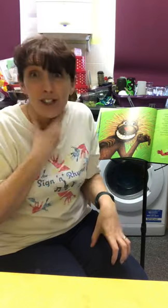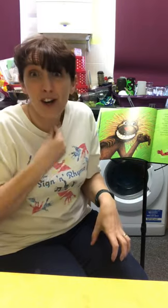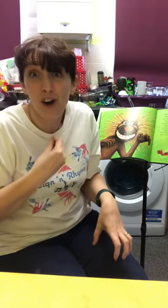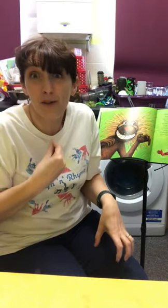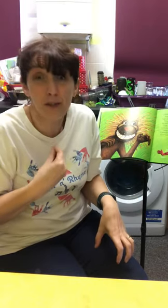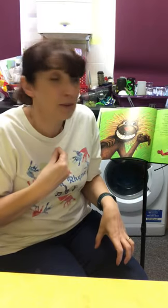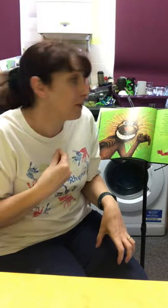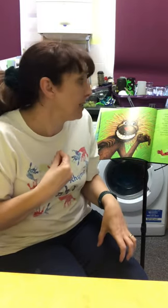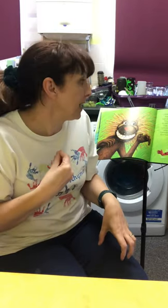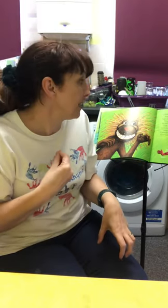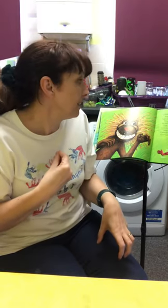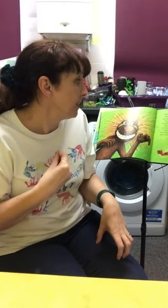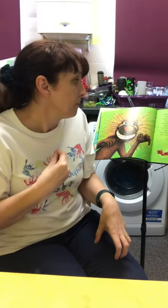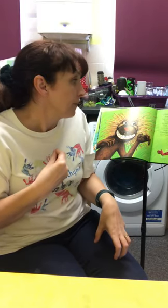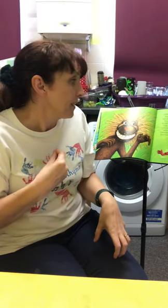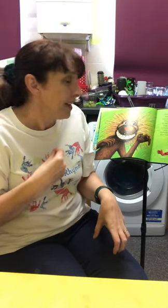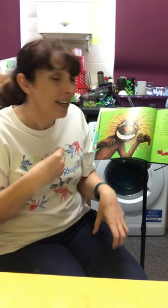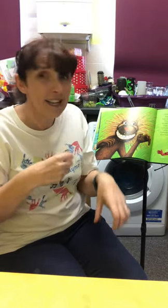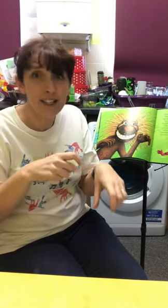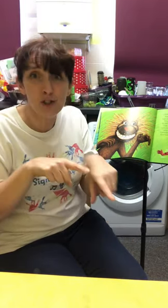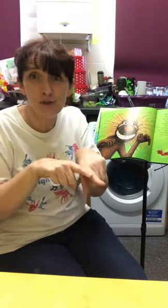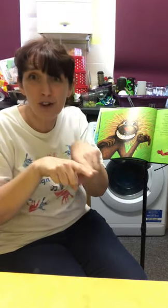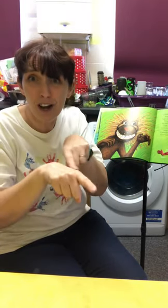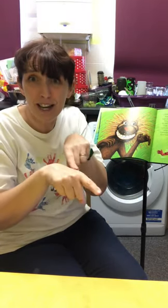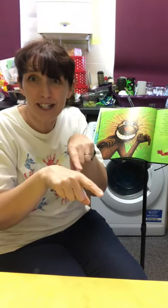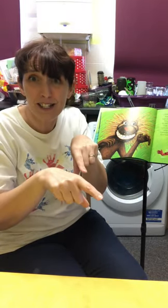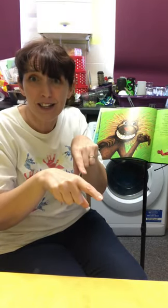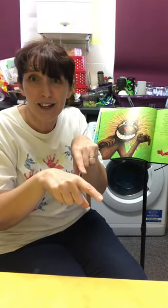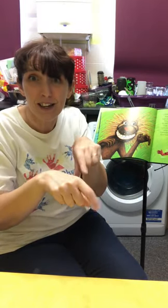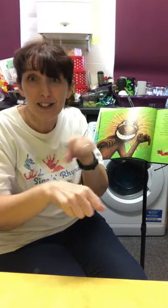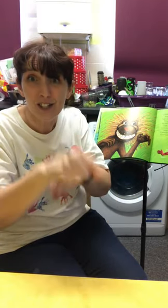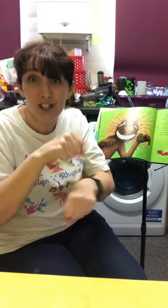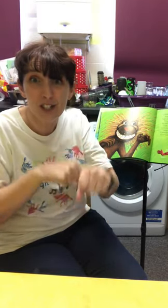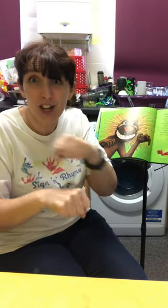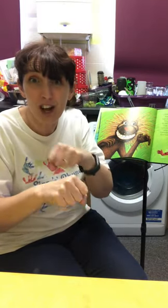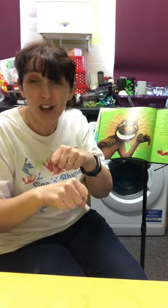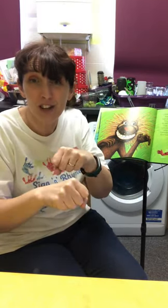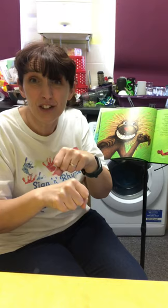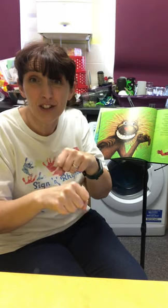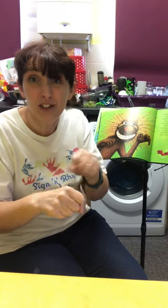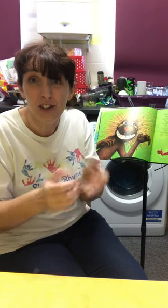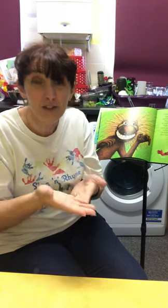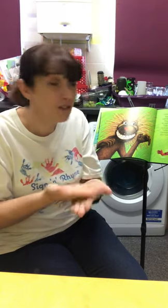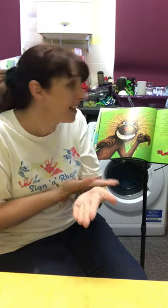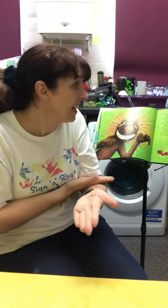Gasped chameleon. He tried to turn green,